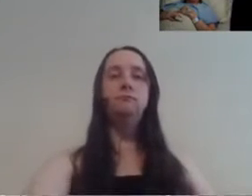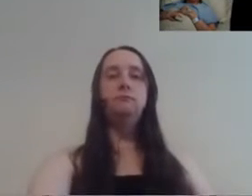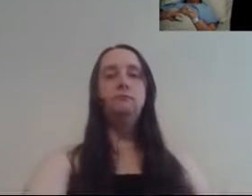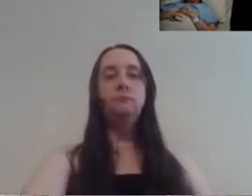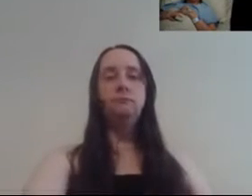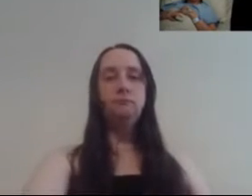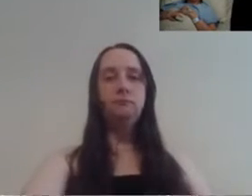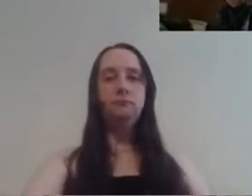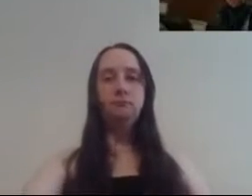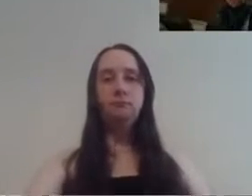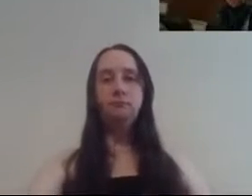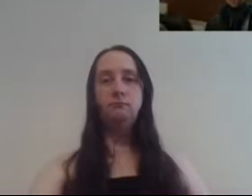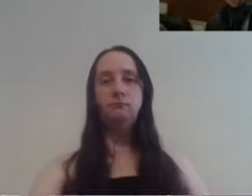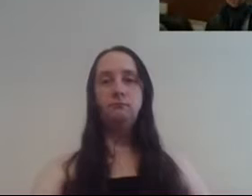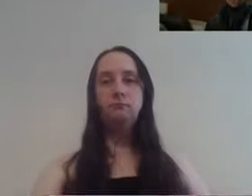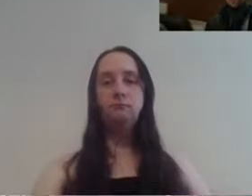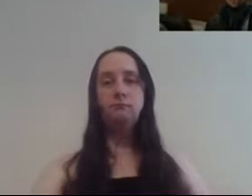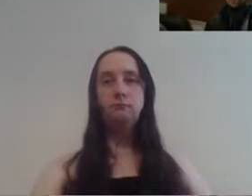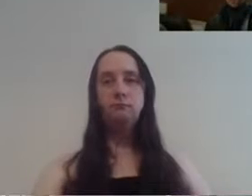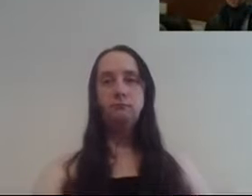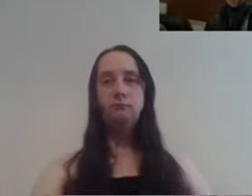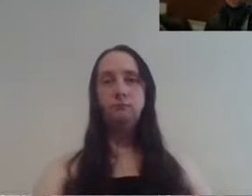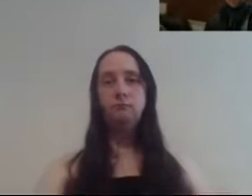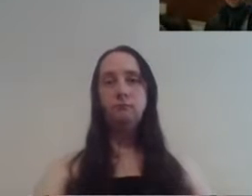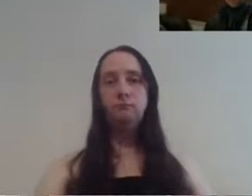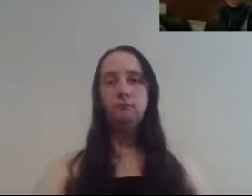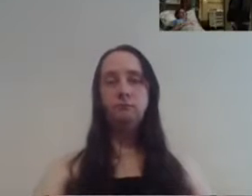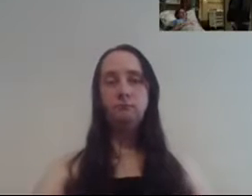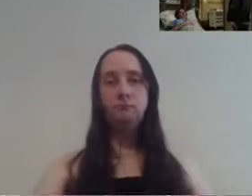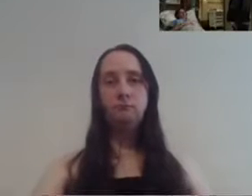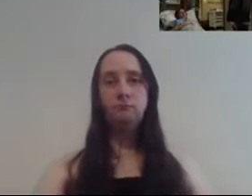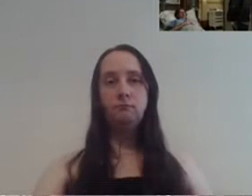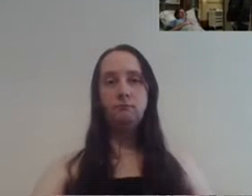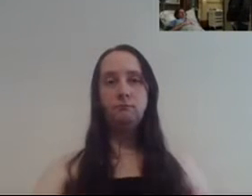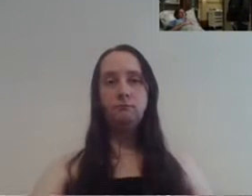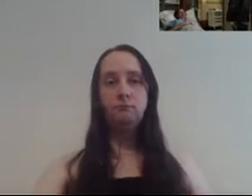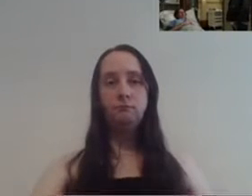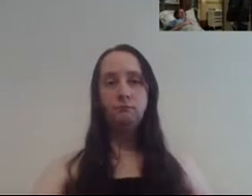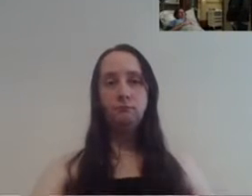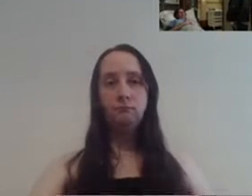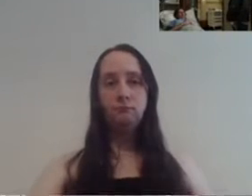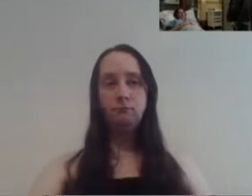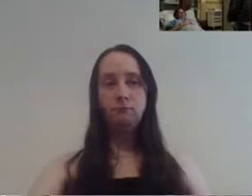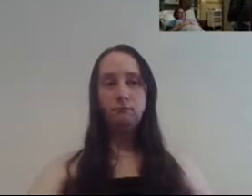thickened the blood back in Storybrooke I used magic to protect myself but out here